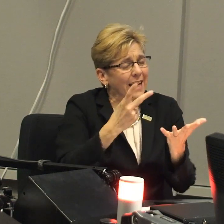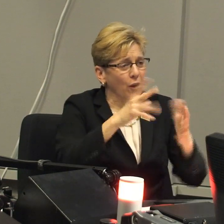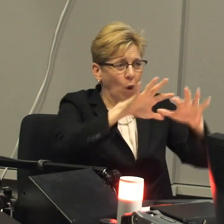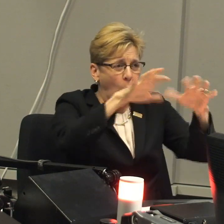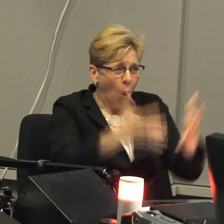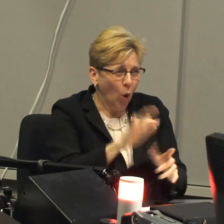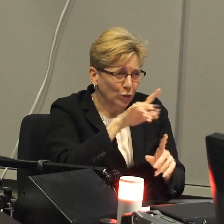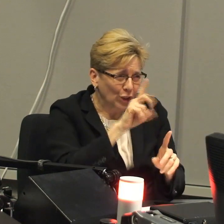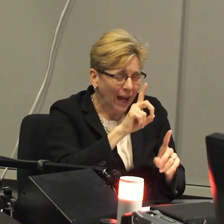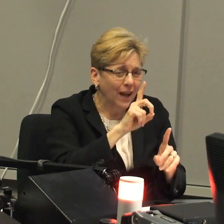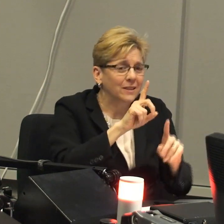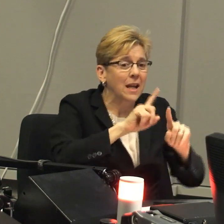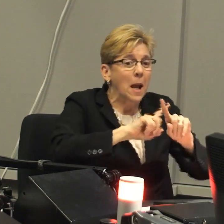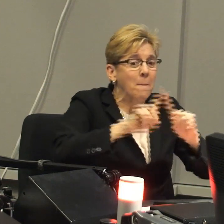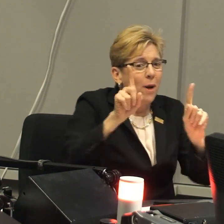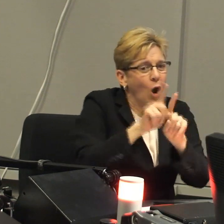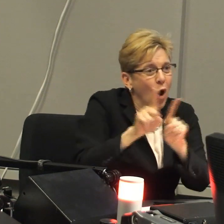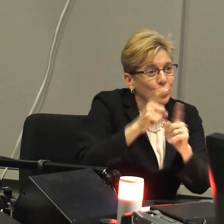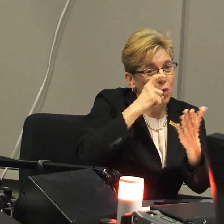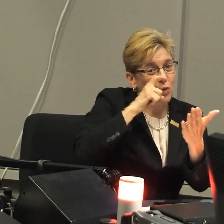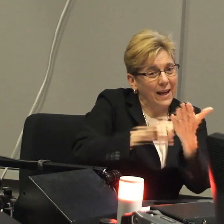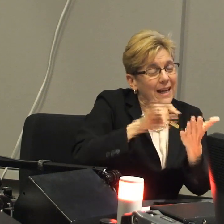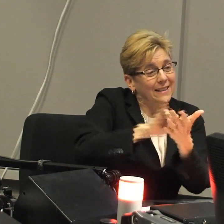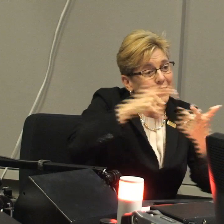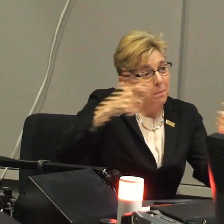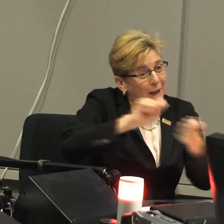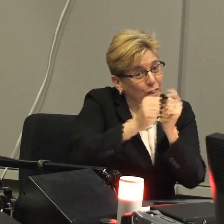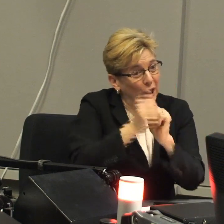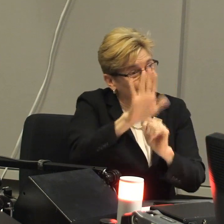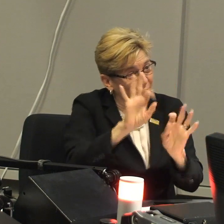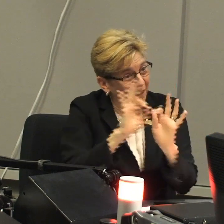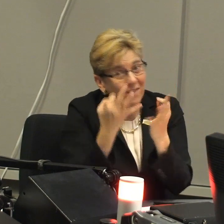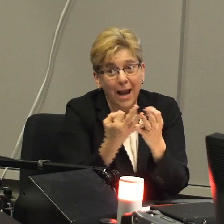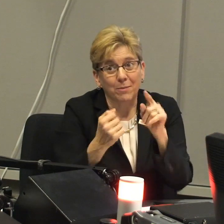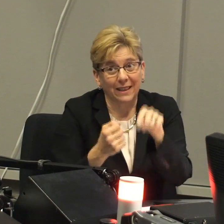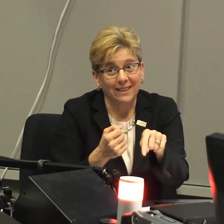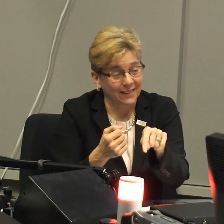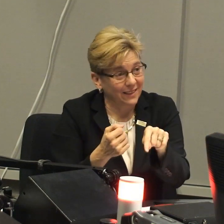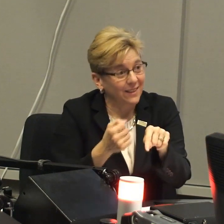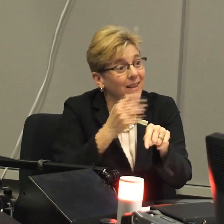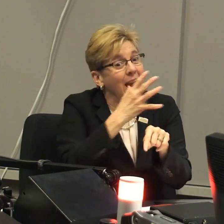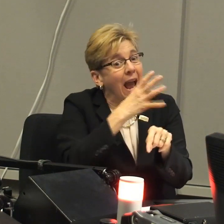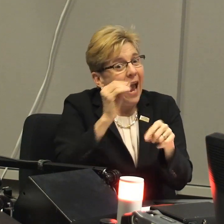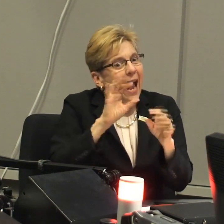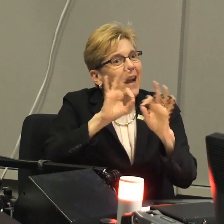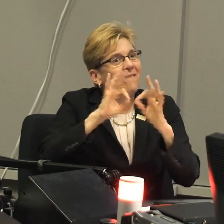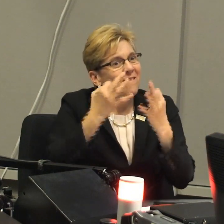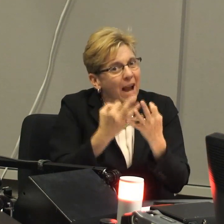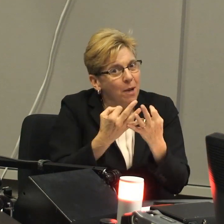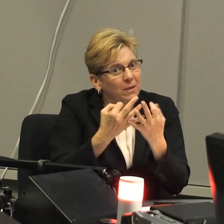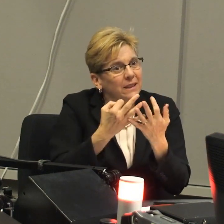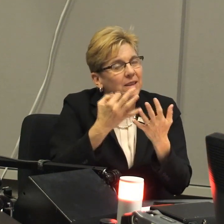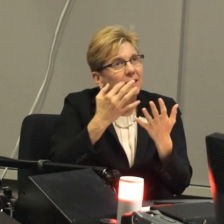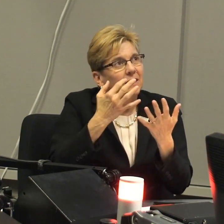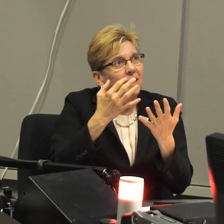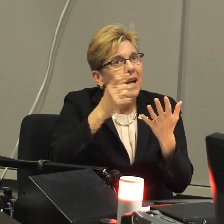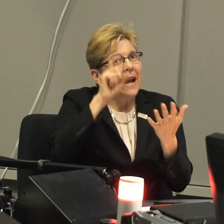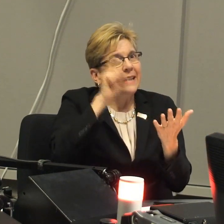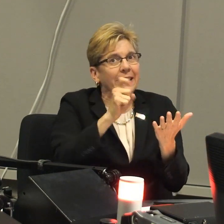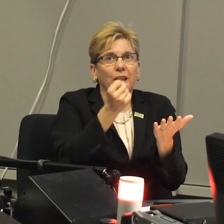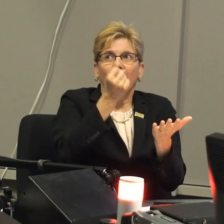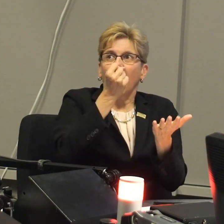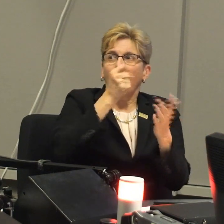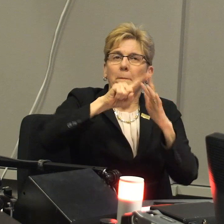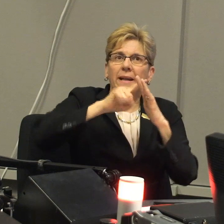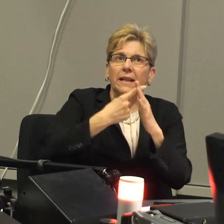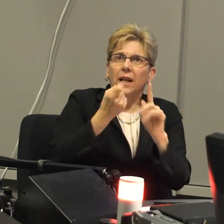parent who's just called for seeing the whole child and also recognizing the big change this has on their family. And,